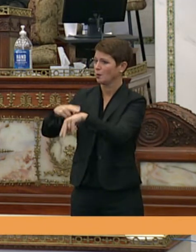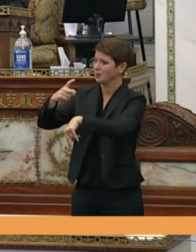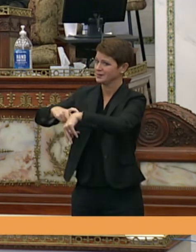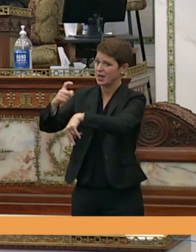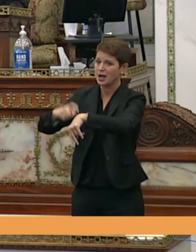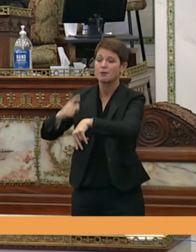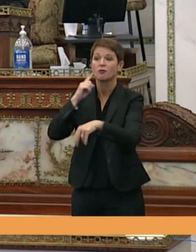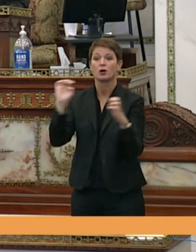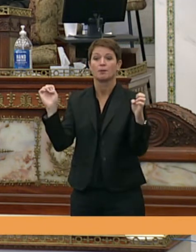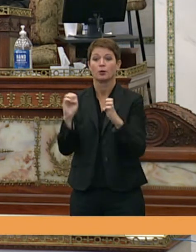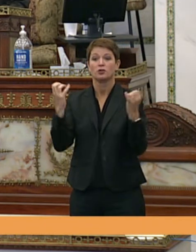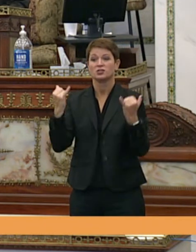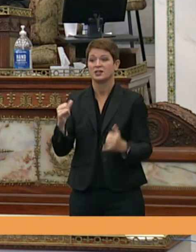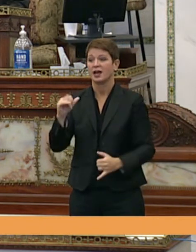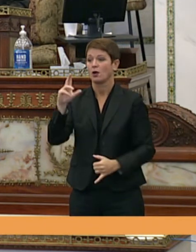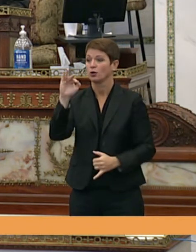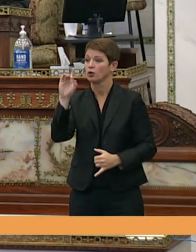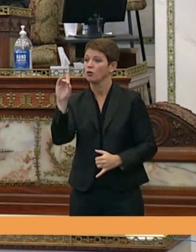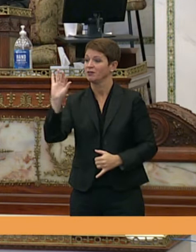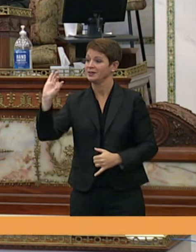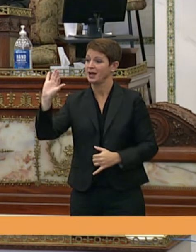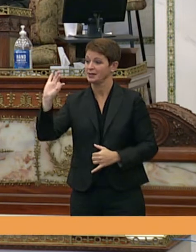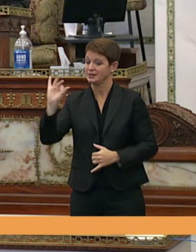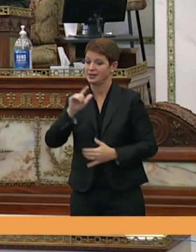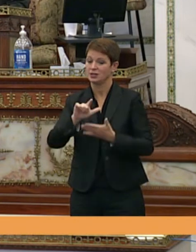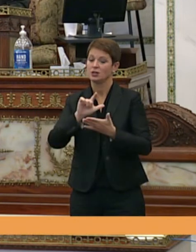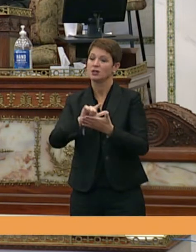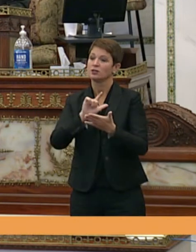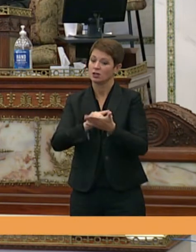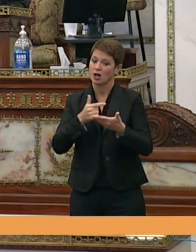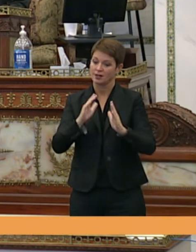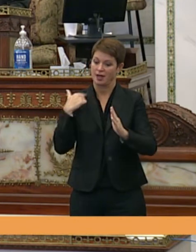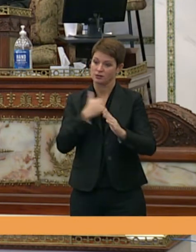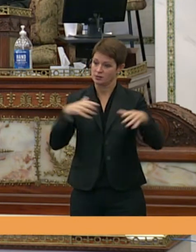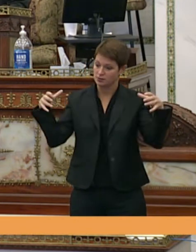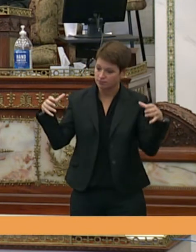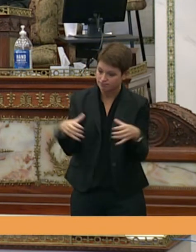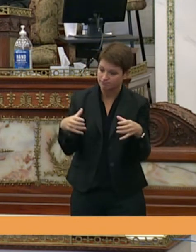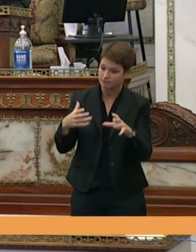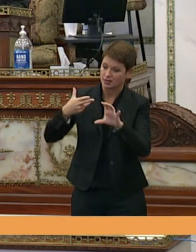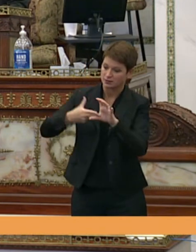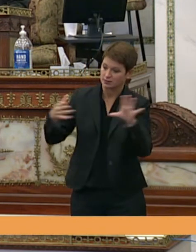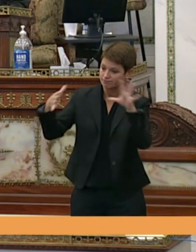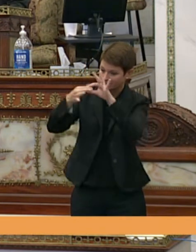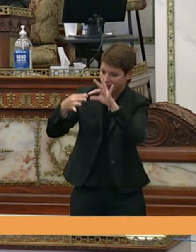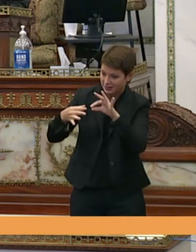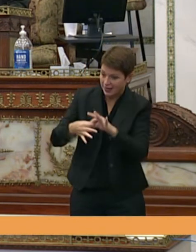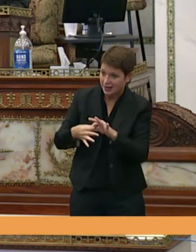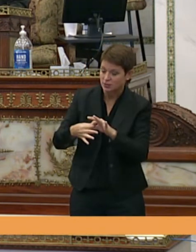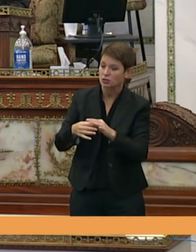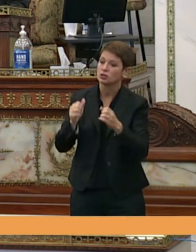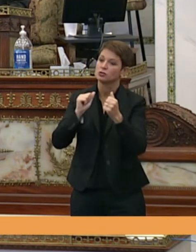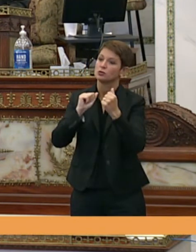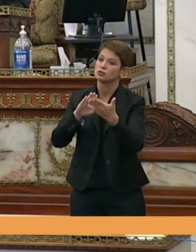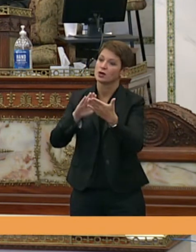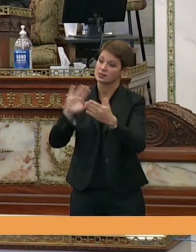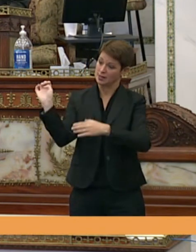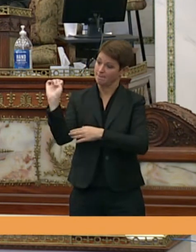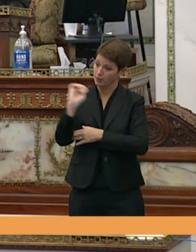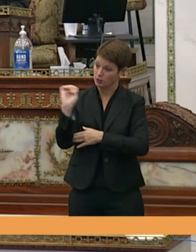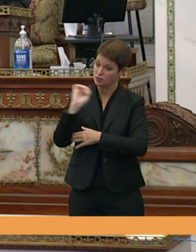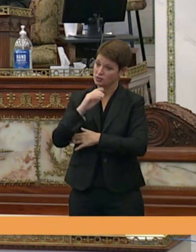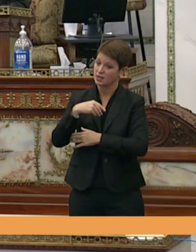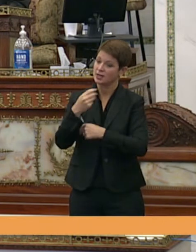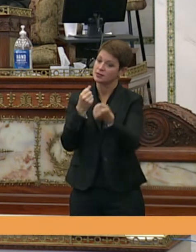emergency such as COVID-19 the law allows city council to meet and take necessary actions to address the emergency and to support